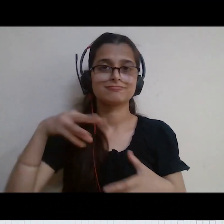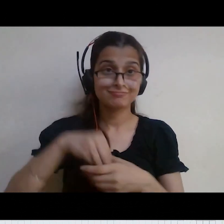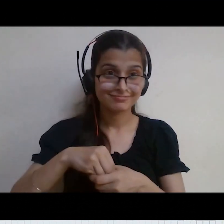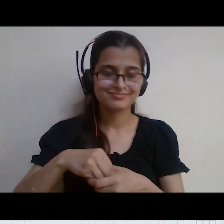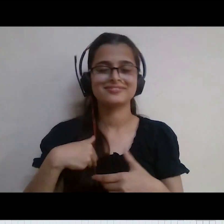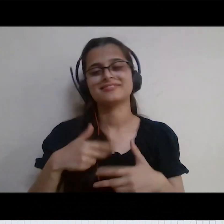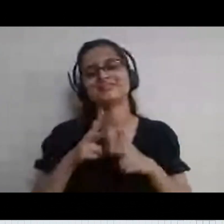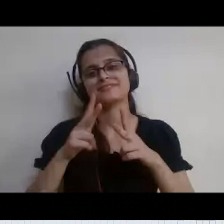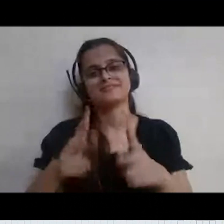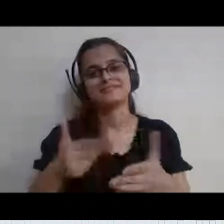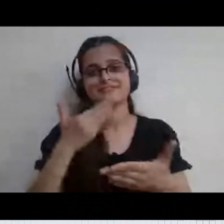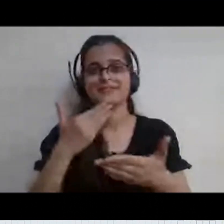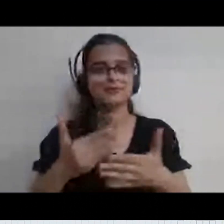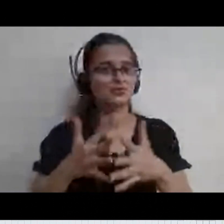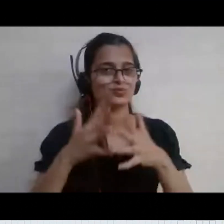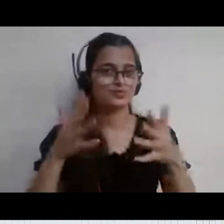that is all thank you so much